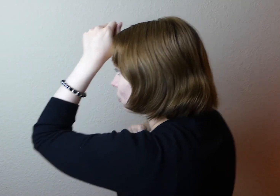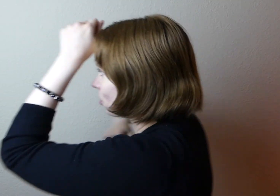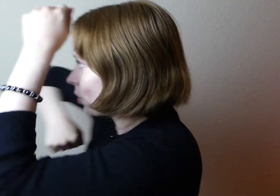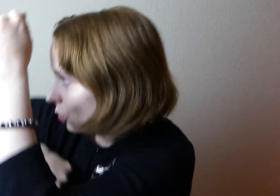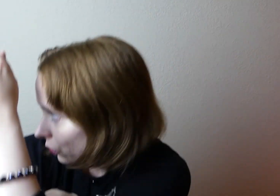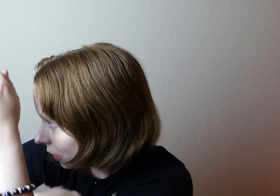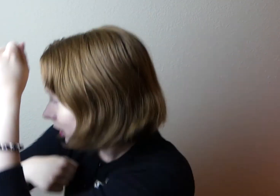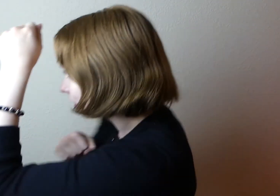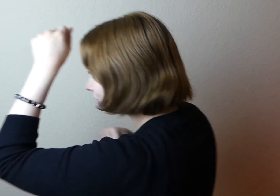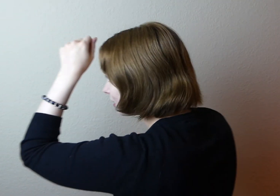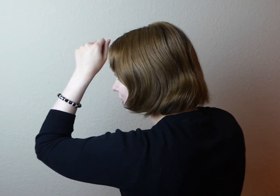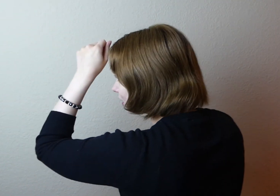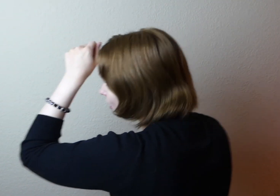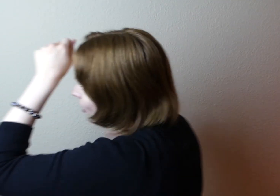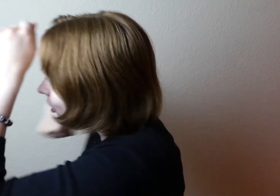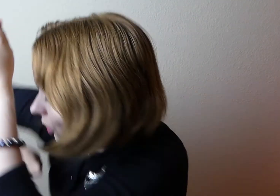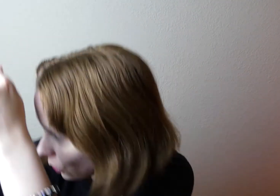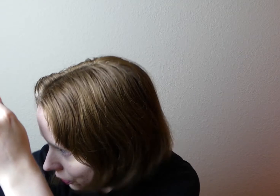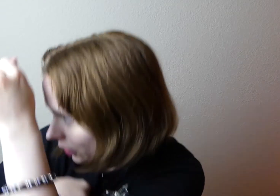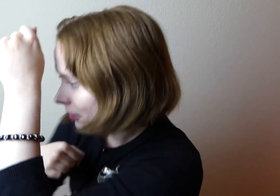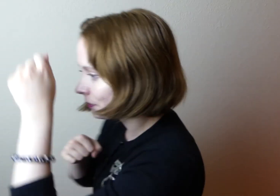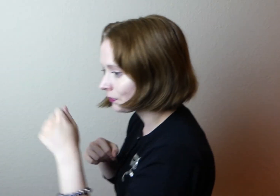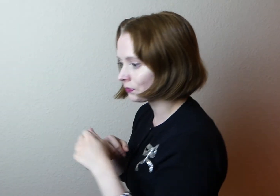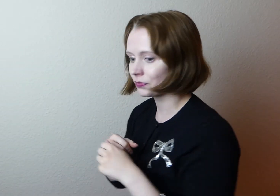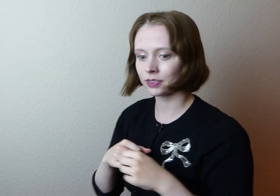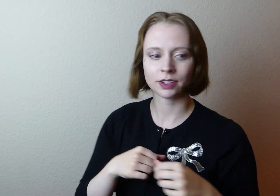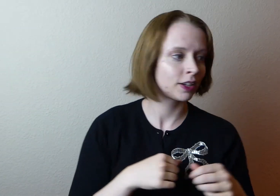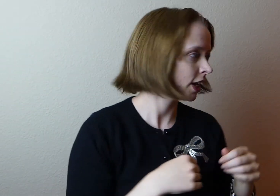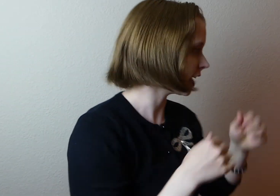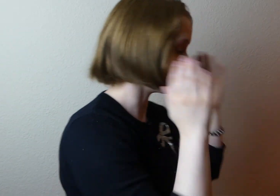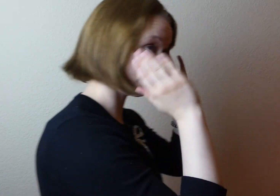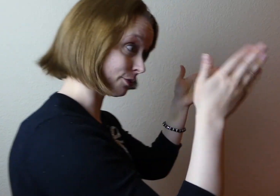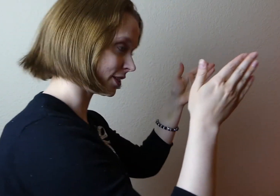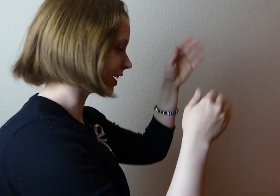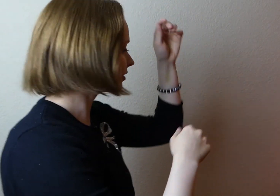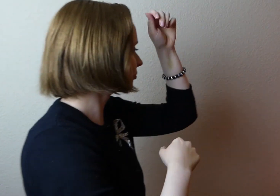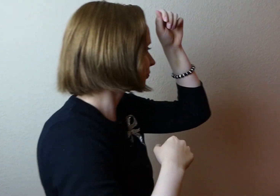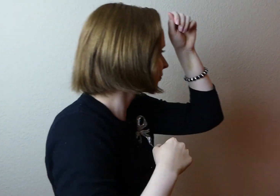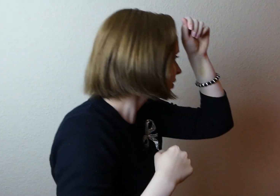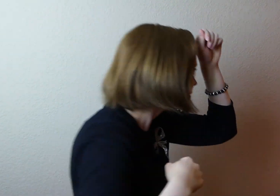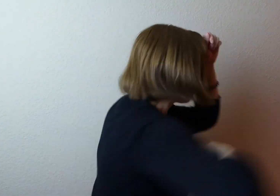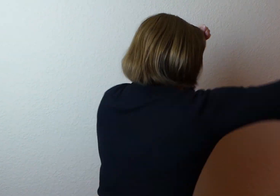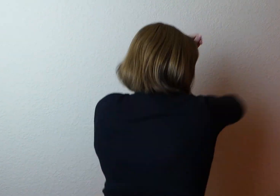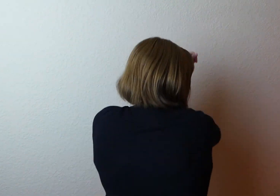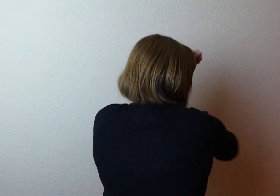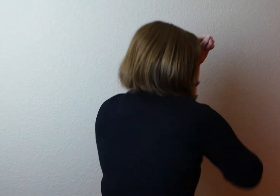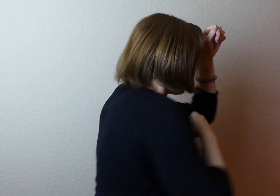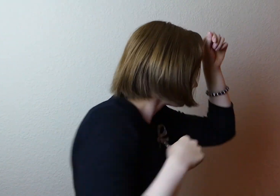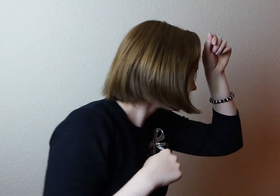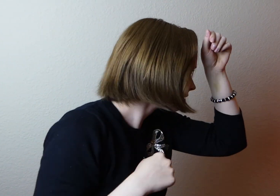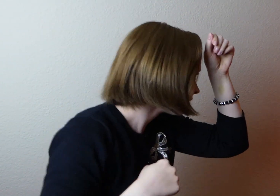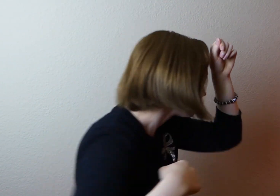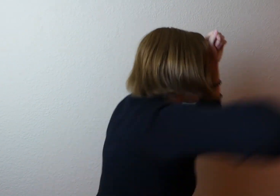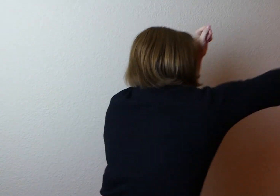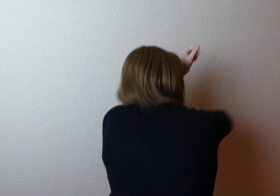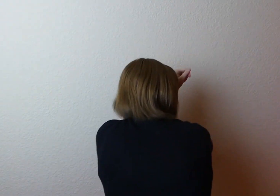So over, over, and then from this angle, over, over.